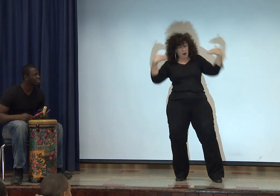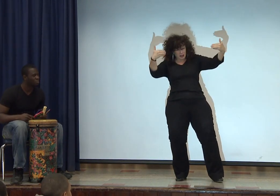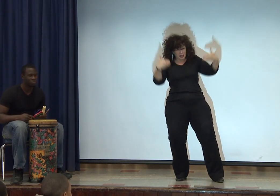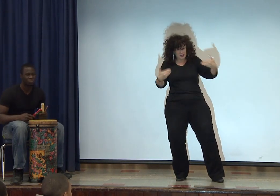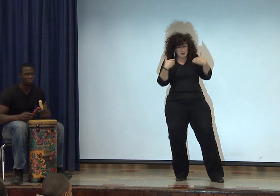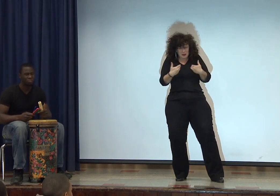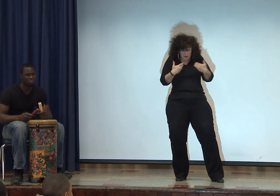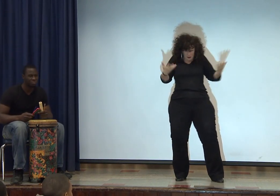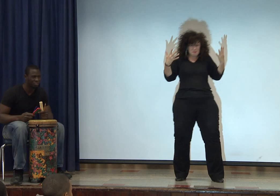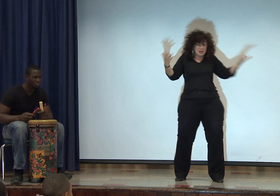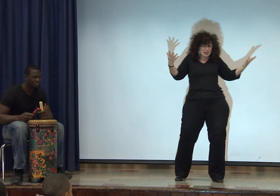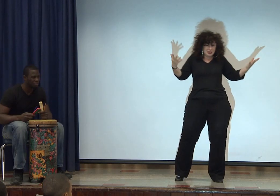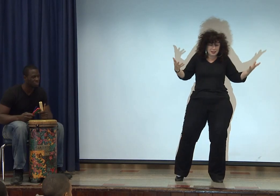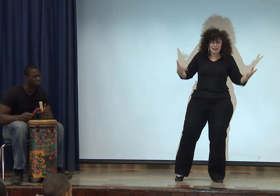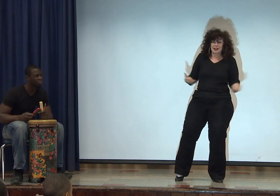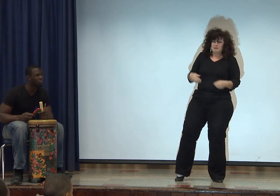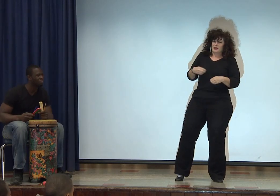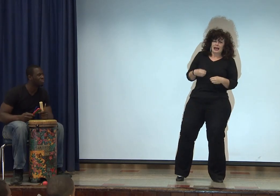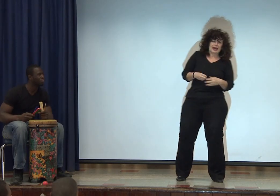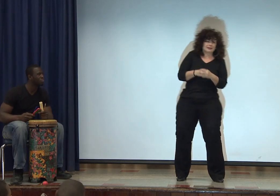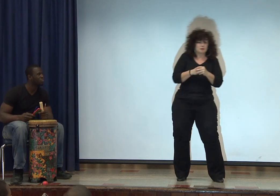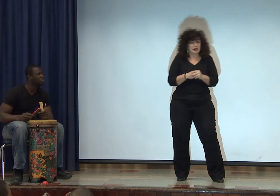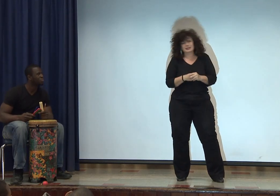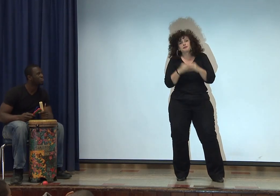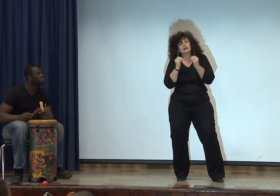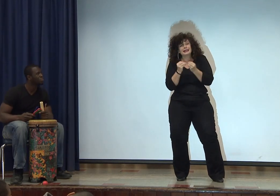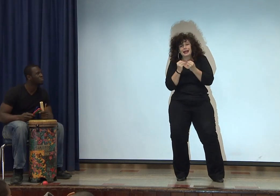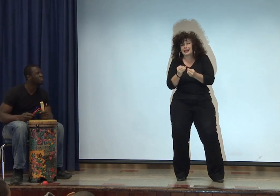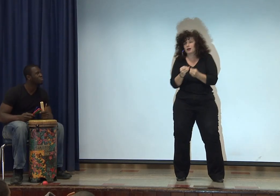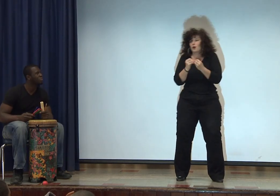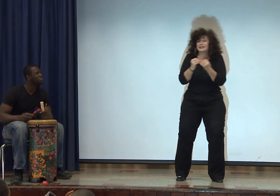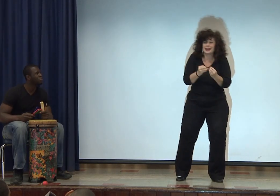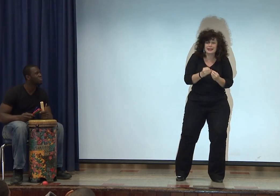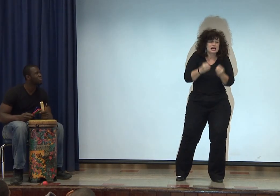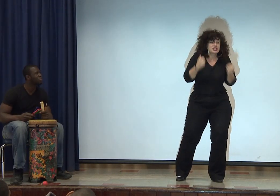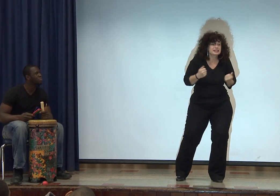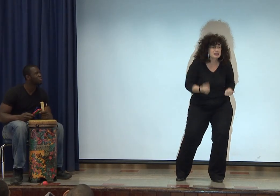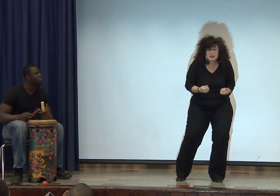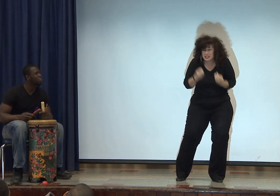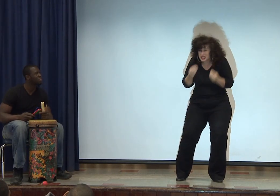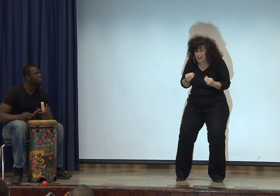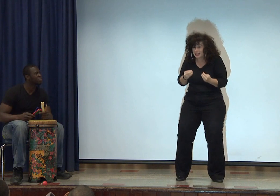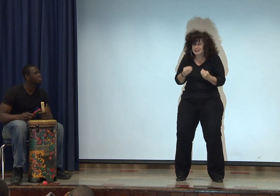What can you do for me? And the mouse said, Really, I can one day. Just give me a chance.